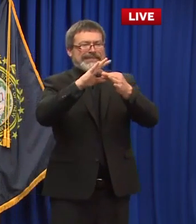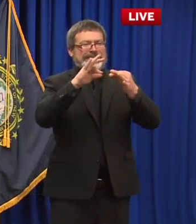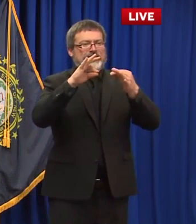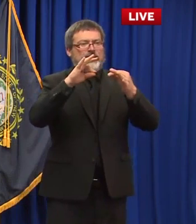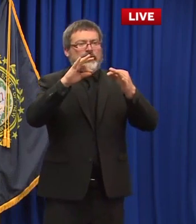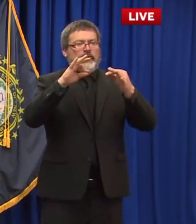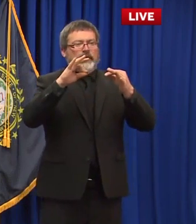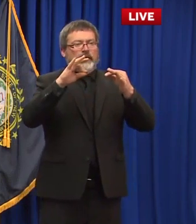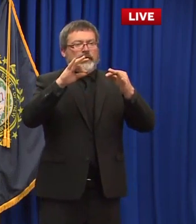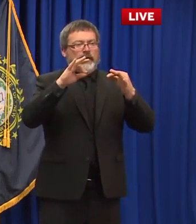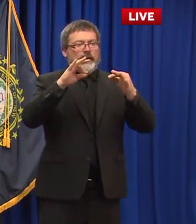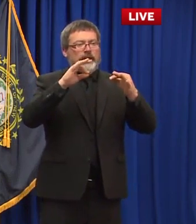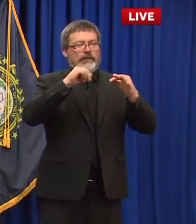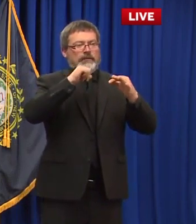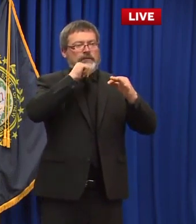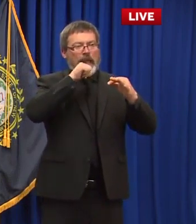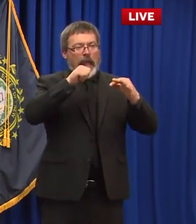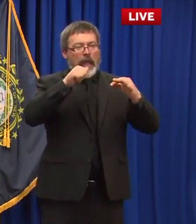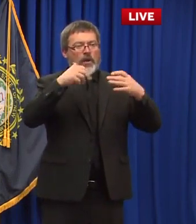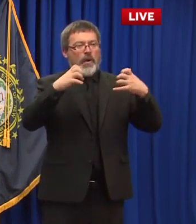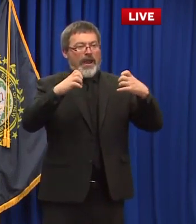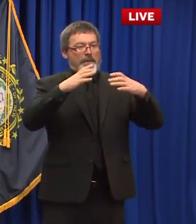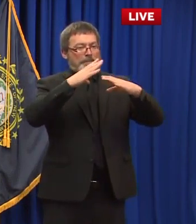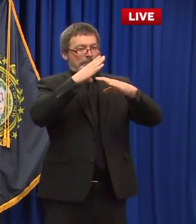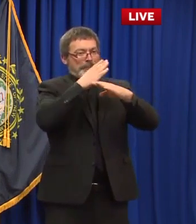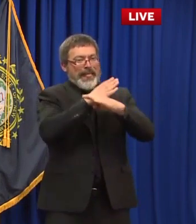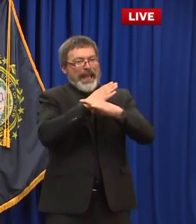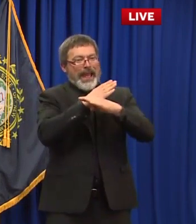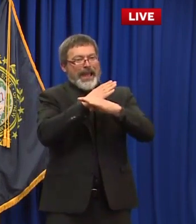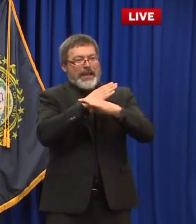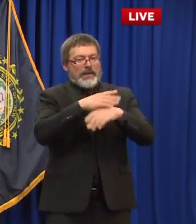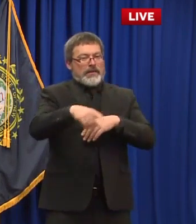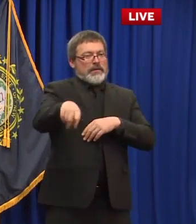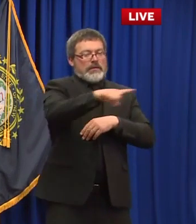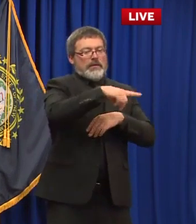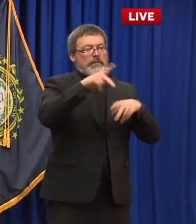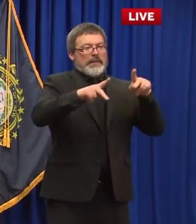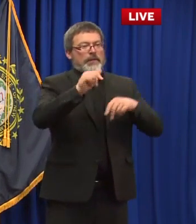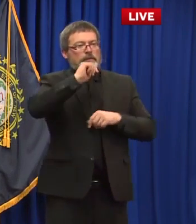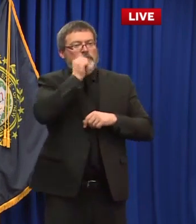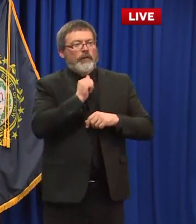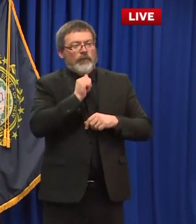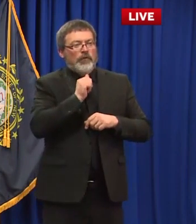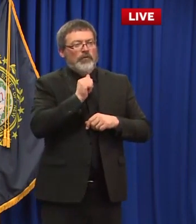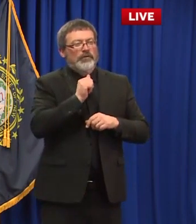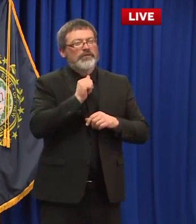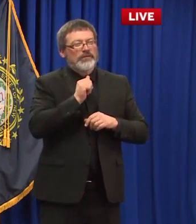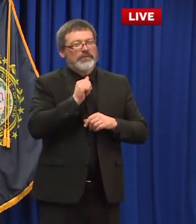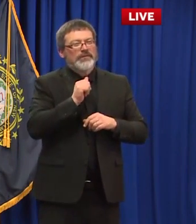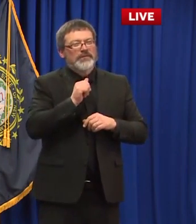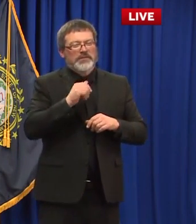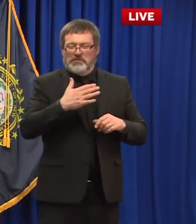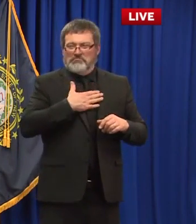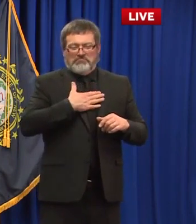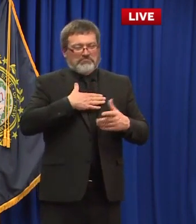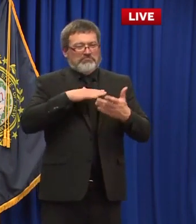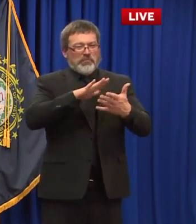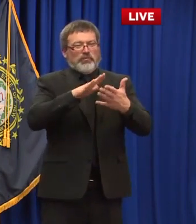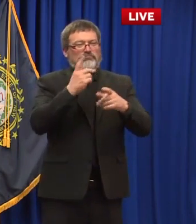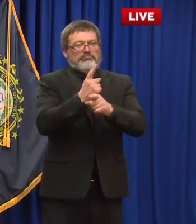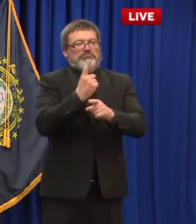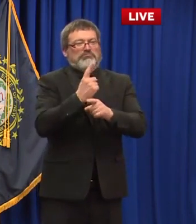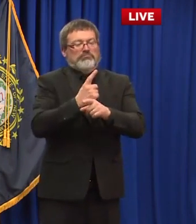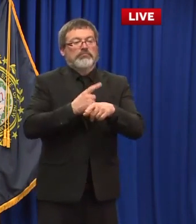and i think says it all that you know they really don't have merit going forward and we did it right my twitter feed is full of people who were